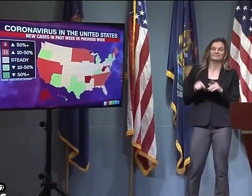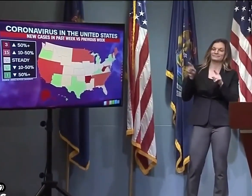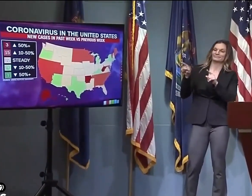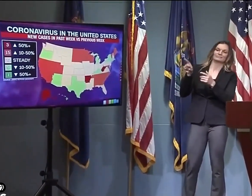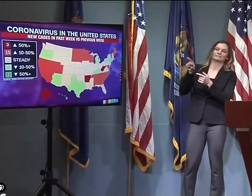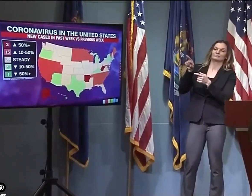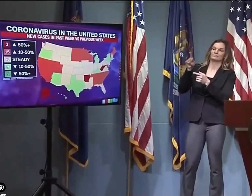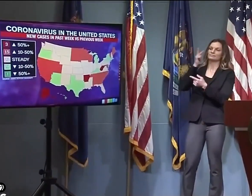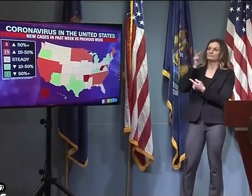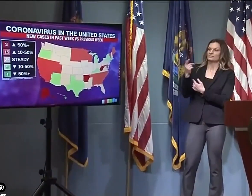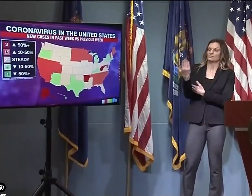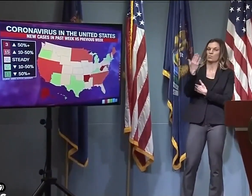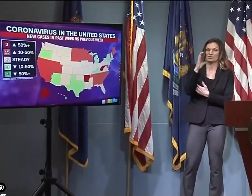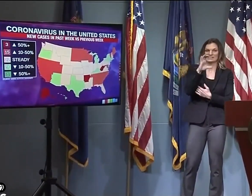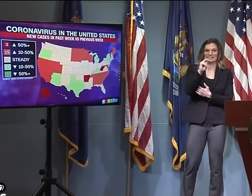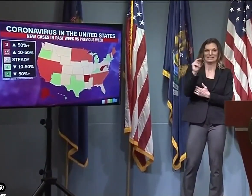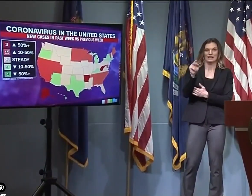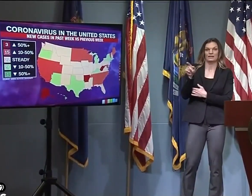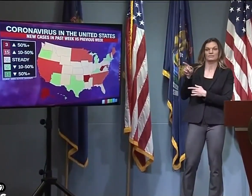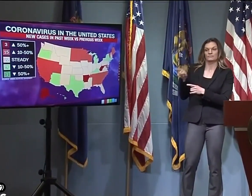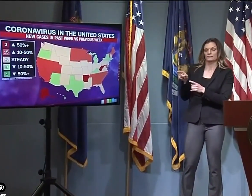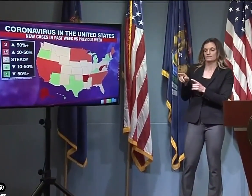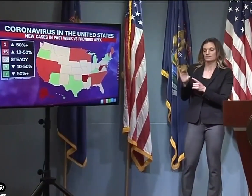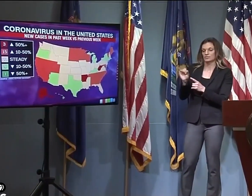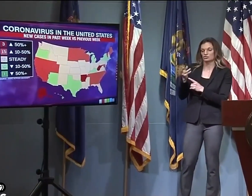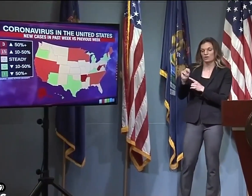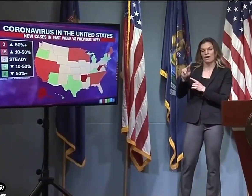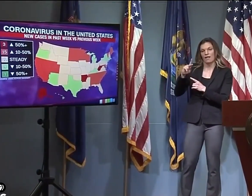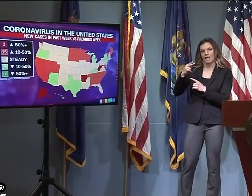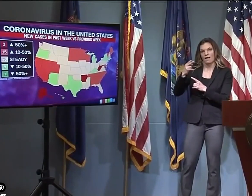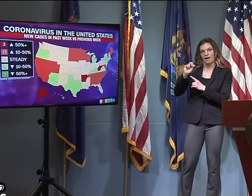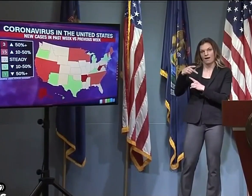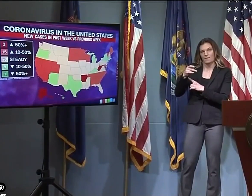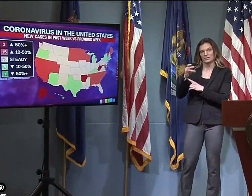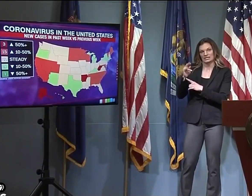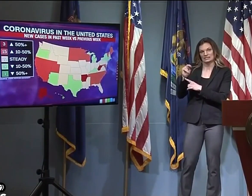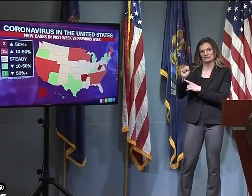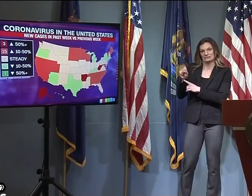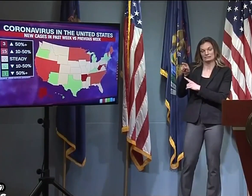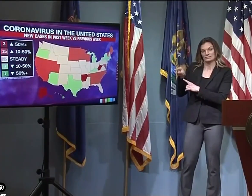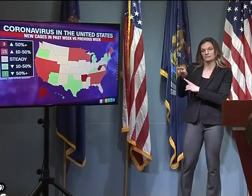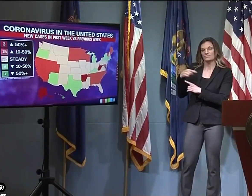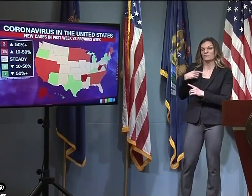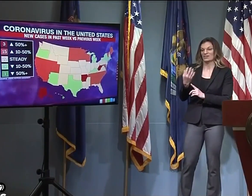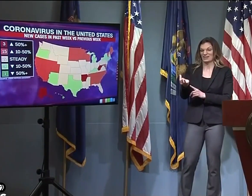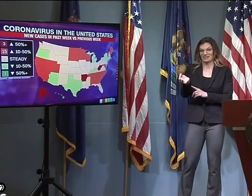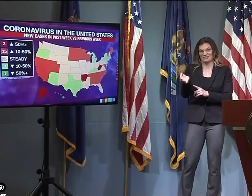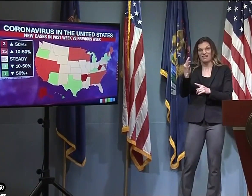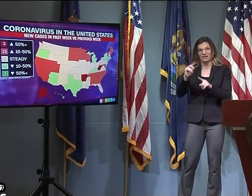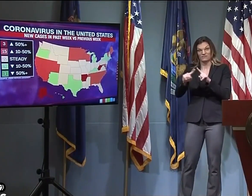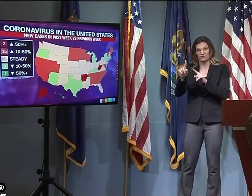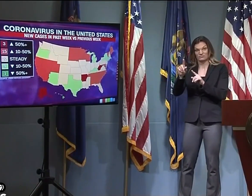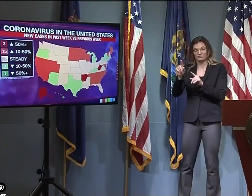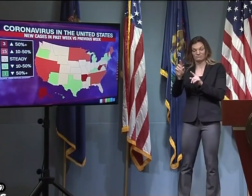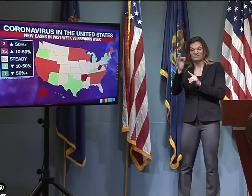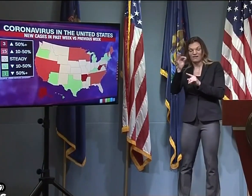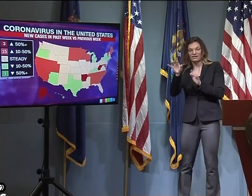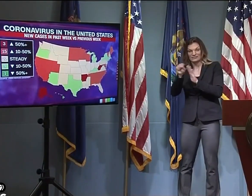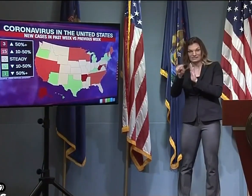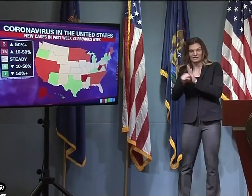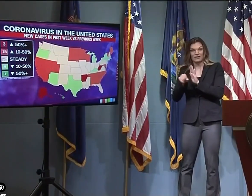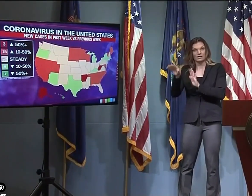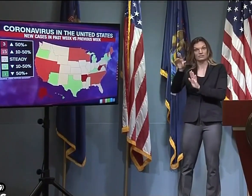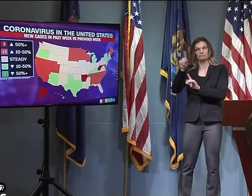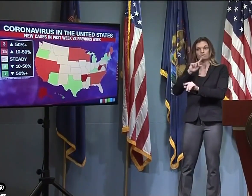So this is a map that was on CNN this morning. The source is John Hopkins. It shows that there are nine states